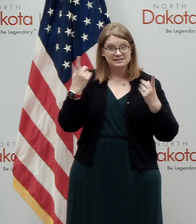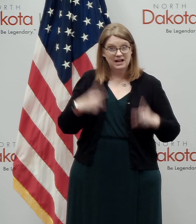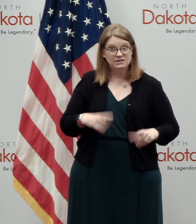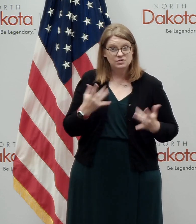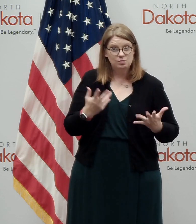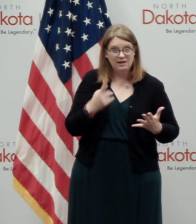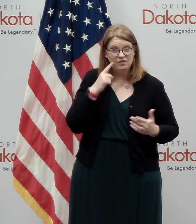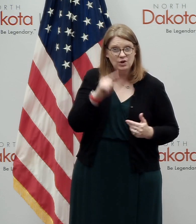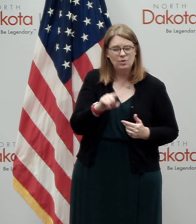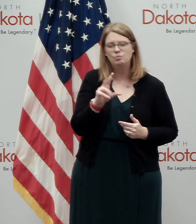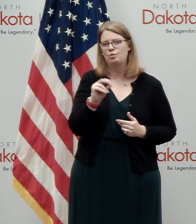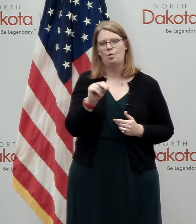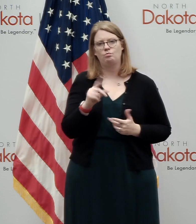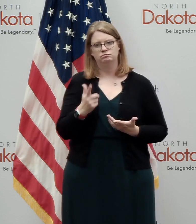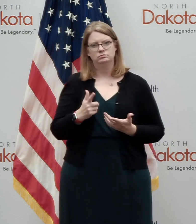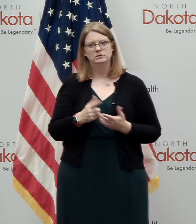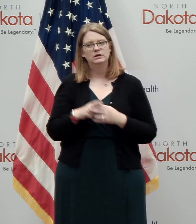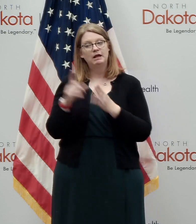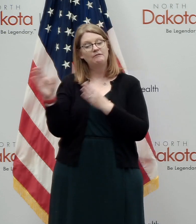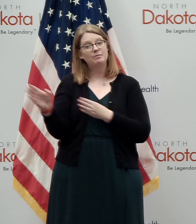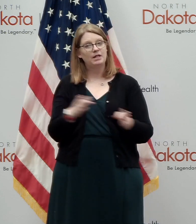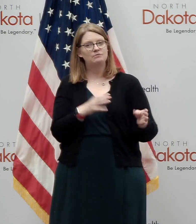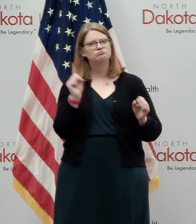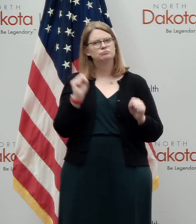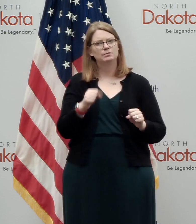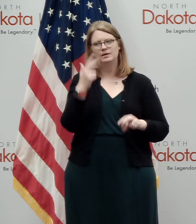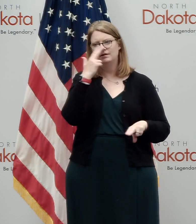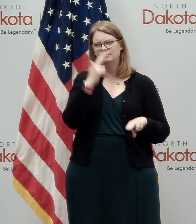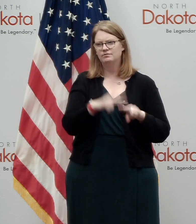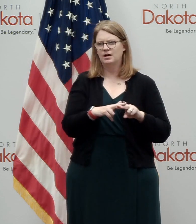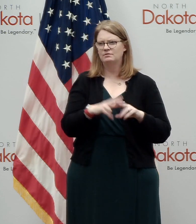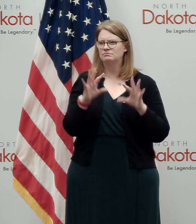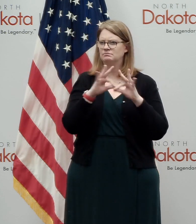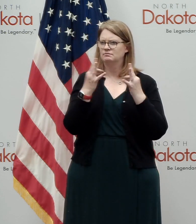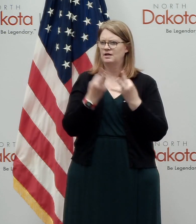plan today and can be a fun, uh, family activity.